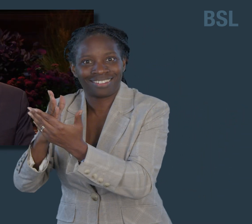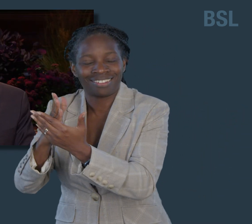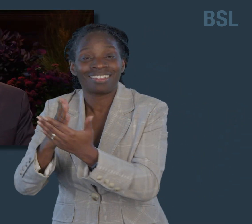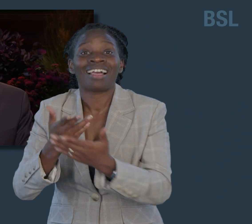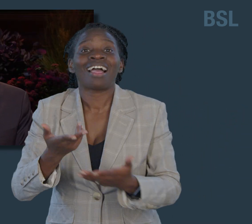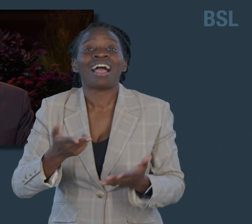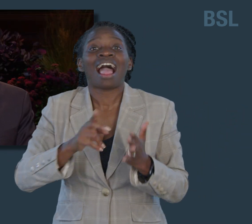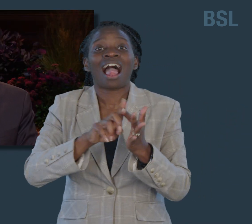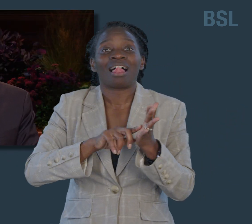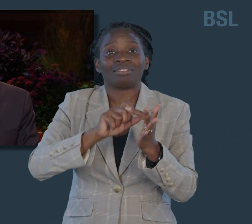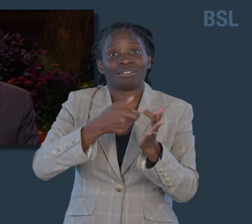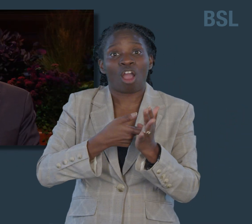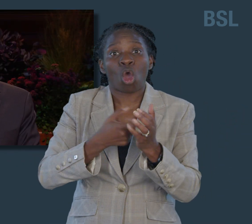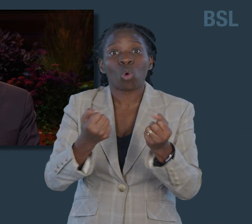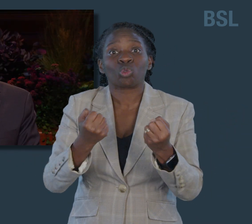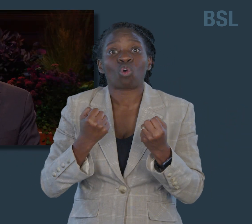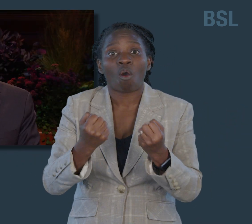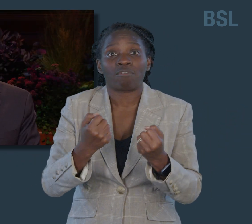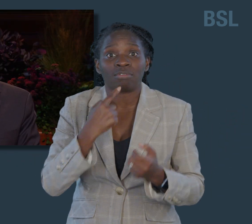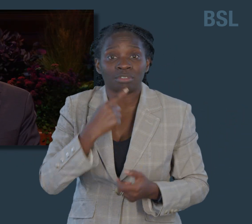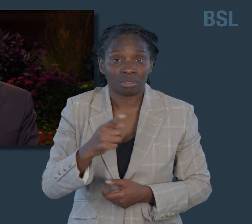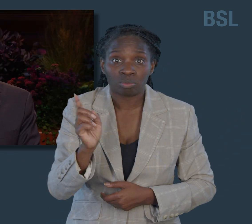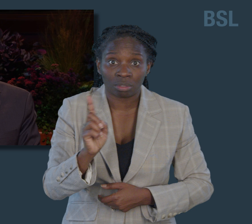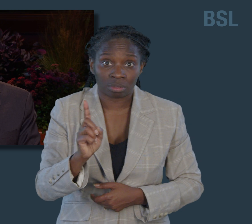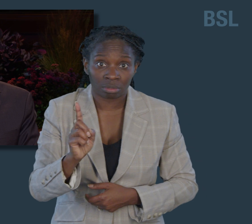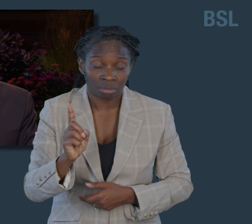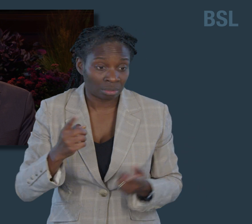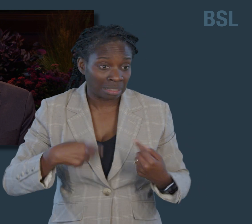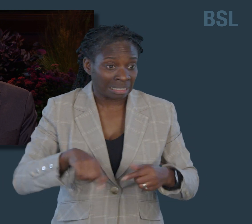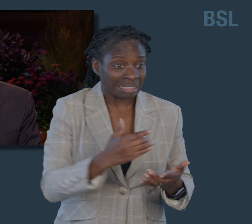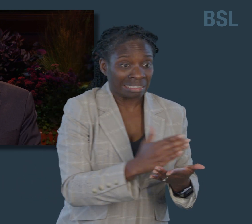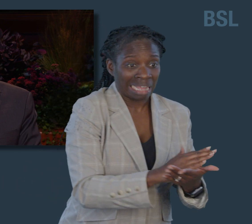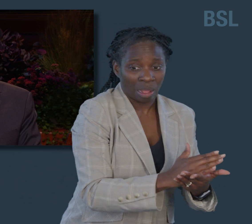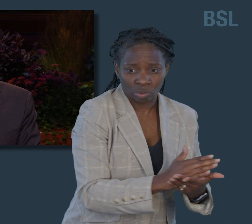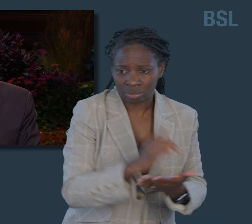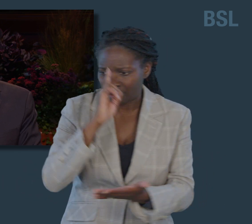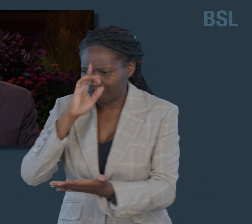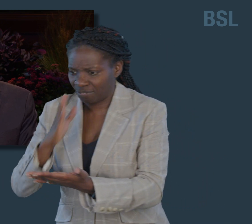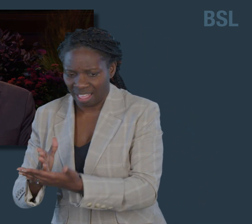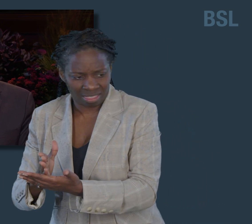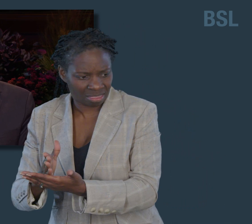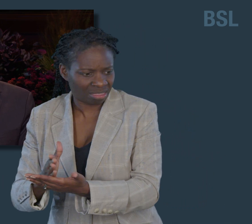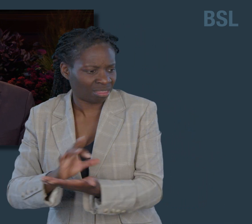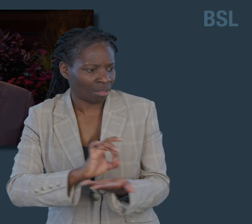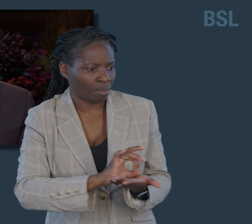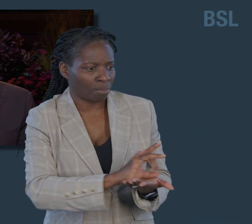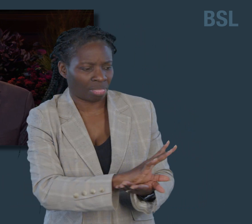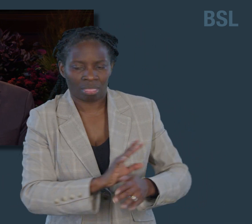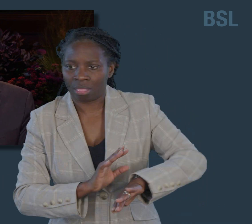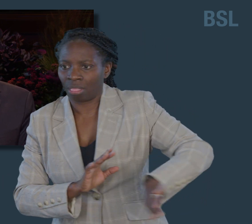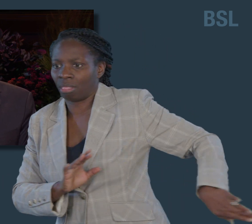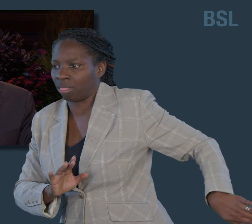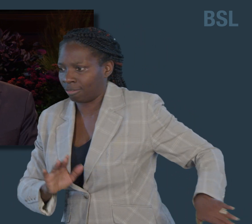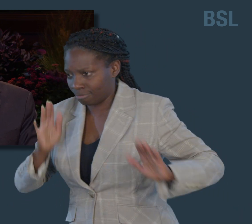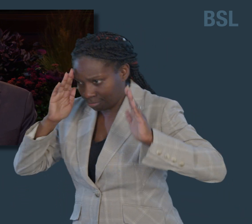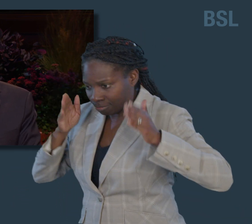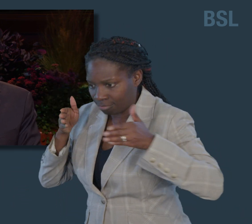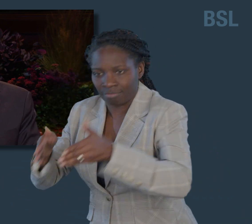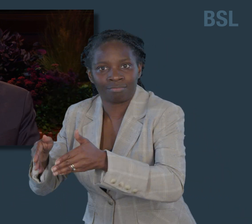do, please first doubt your doubts before you doubt your faith. We must never allow doubt to